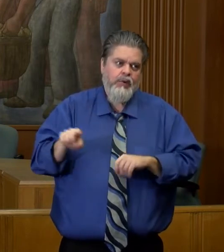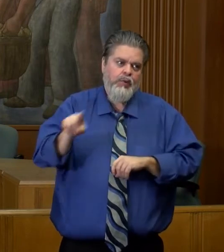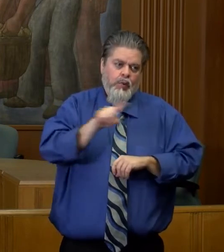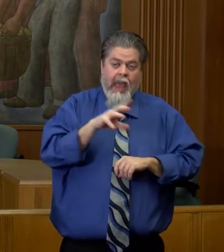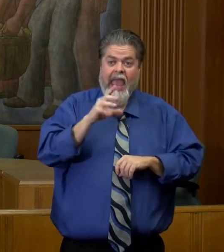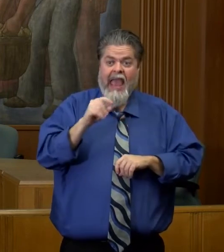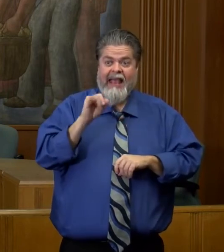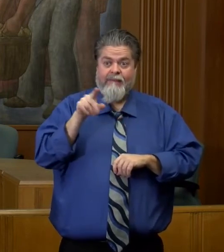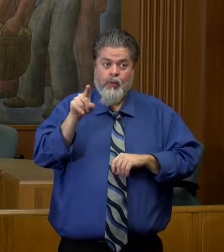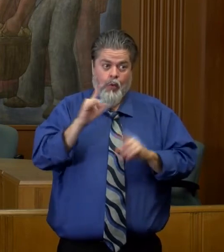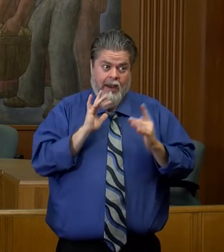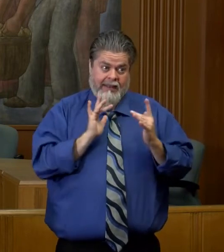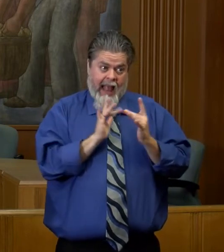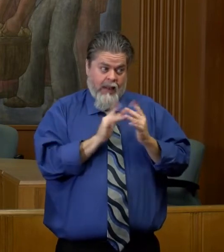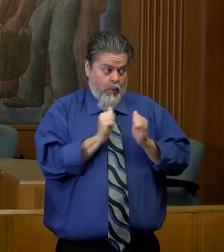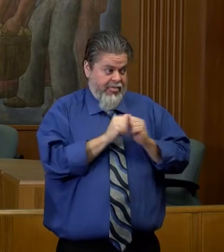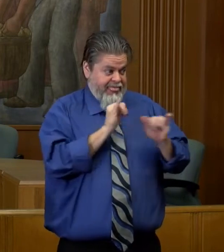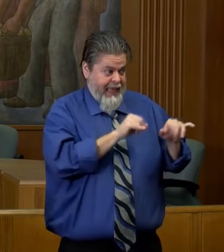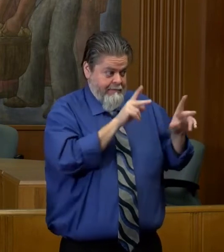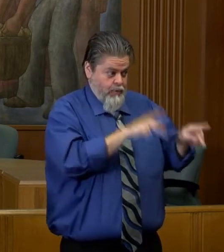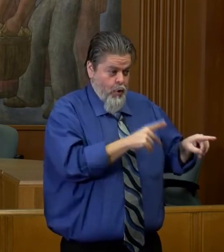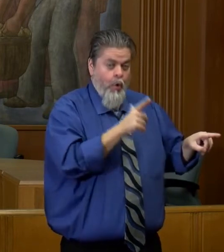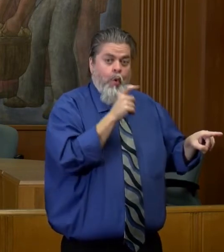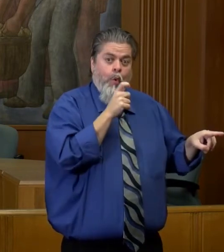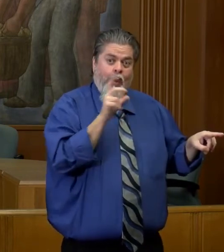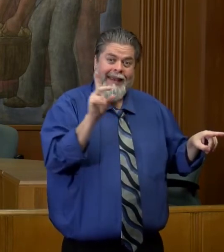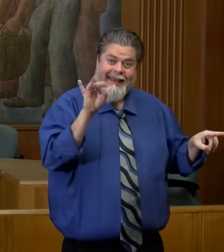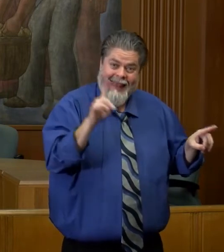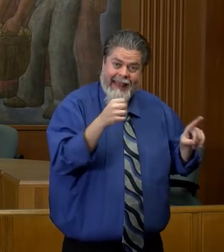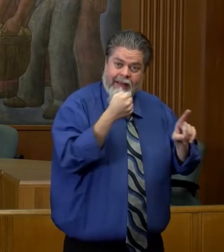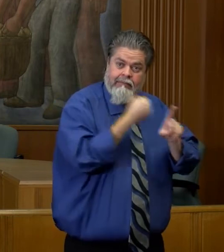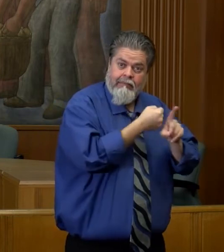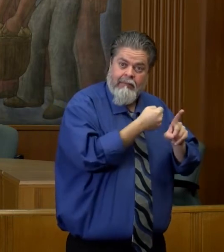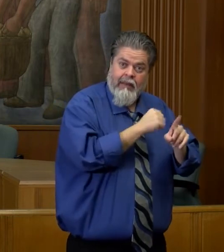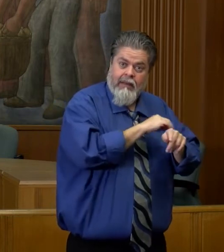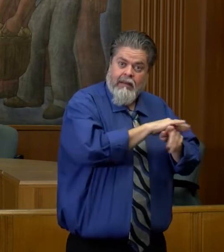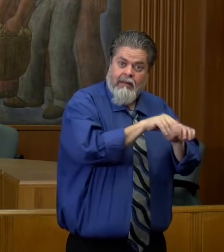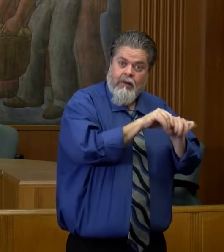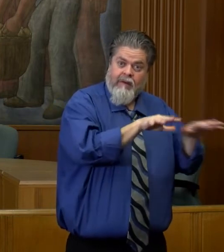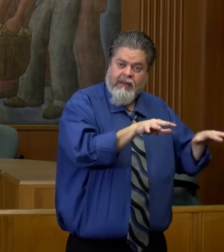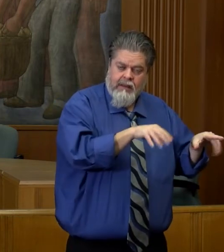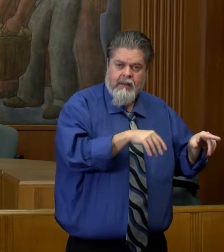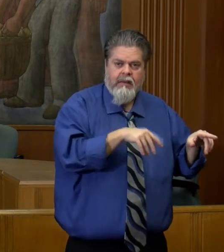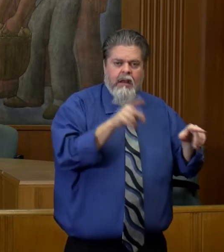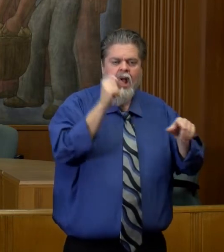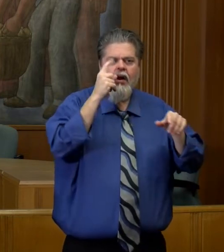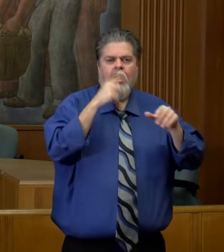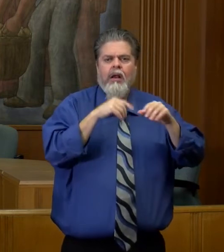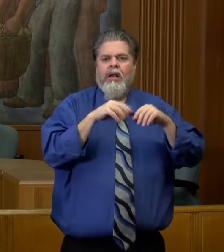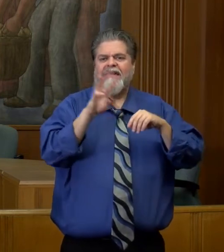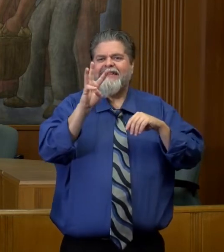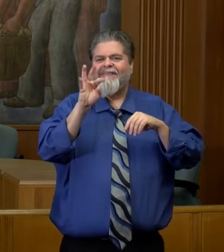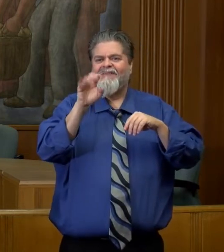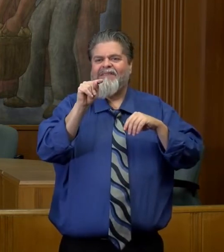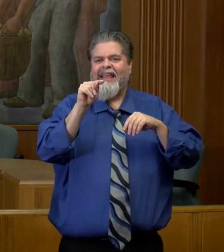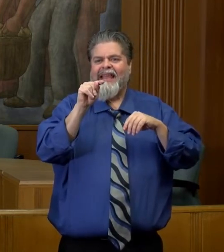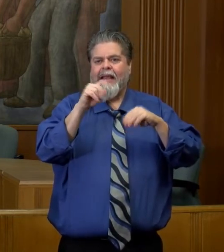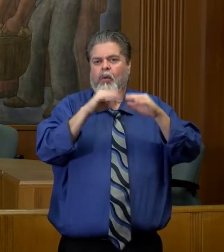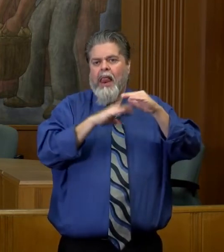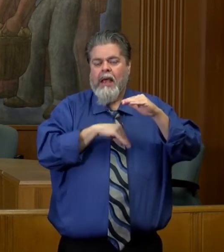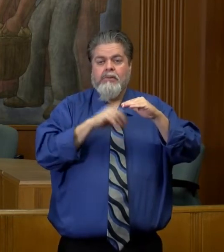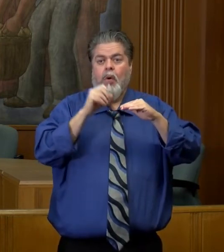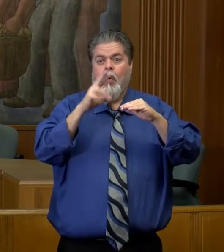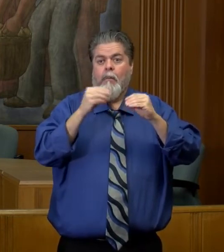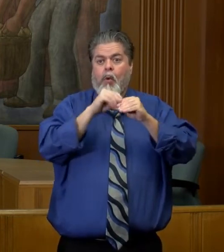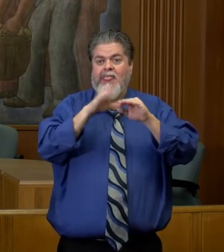anybody that's a close contact. So again, the close contact is back to that six feet for 15 minutes. And so that is kind of our